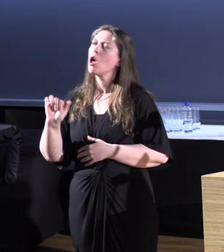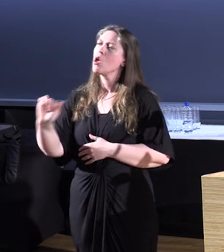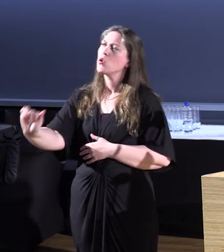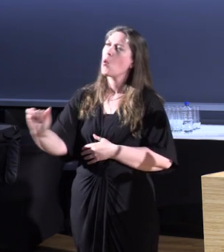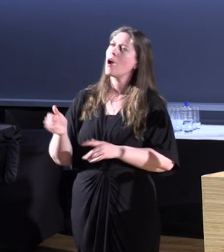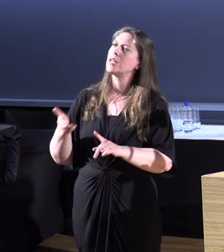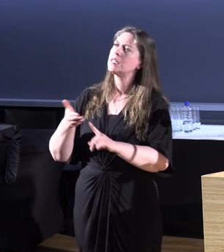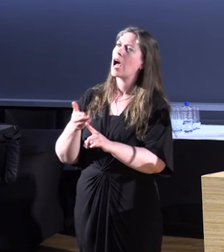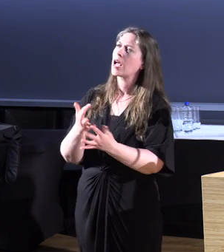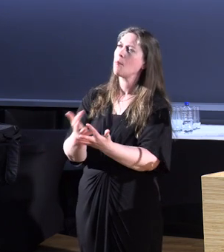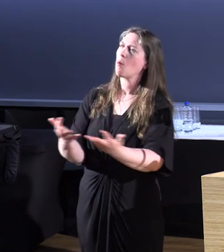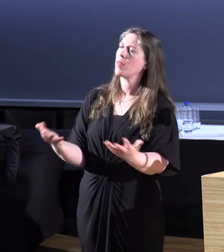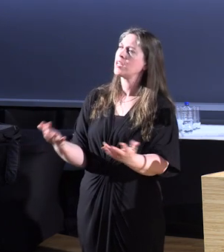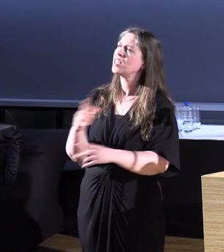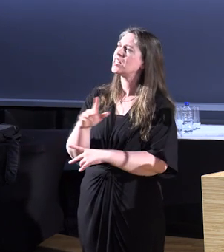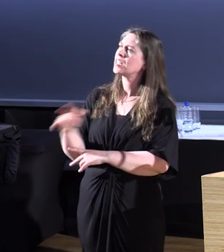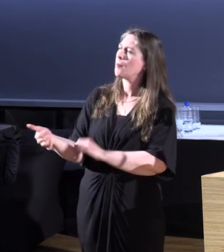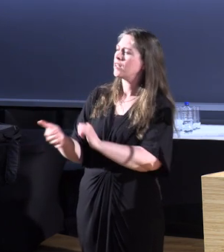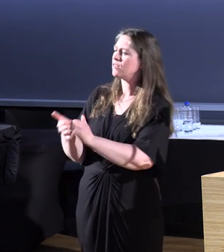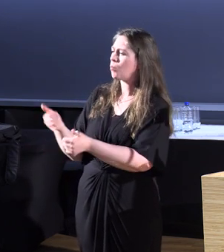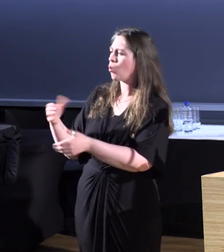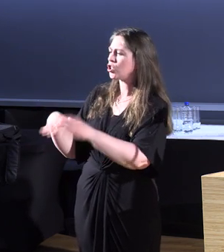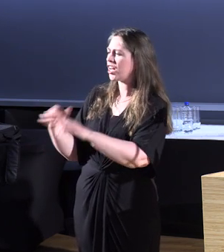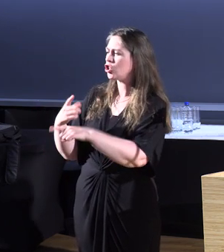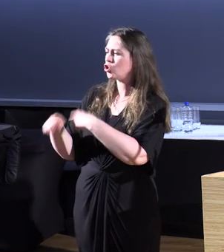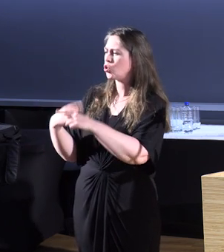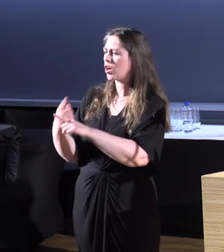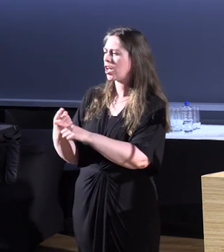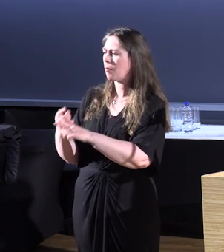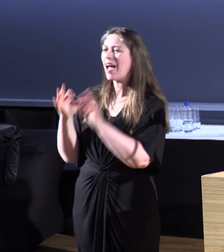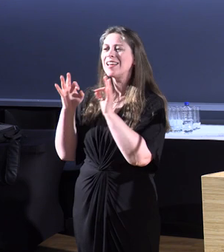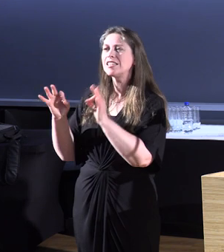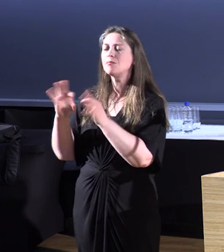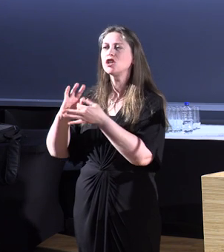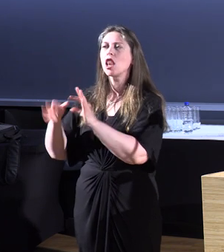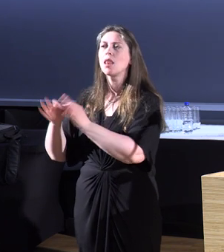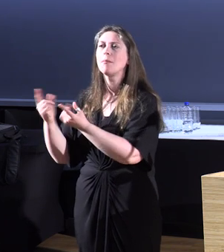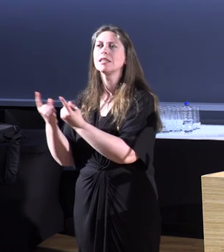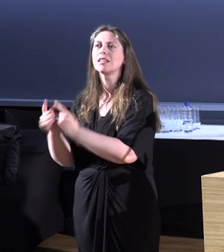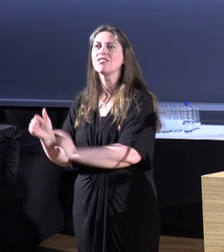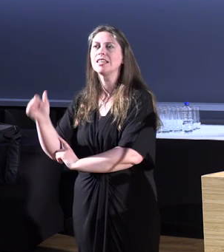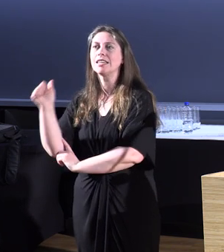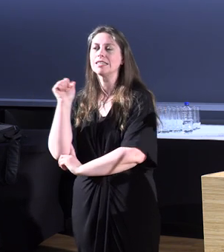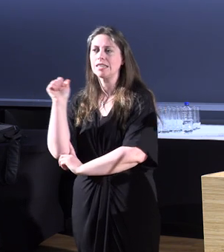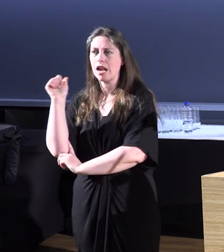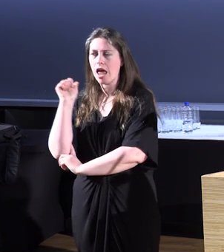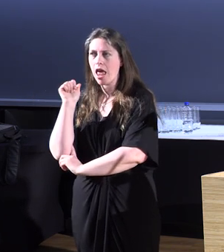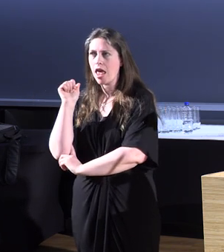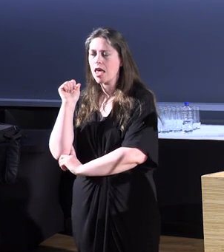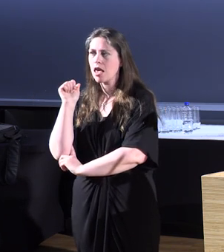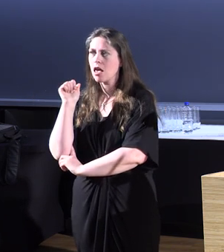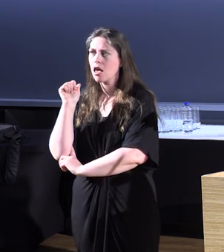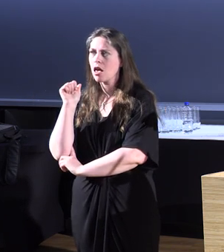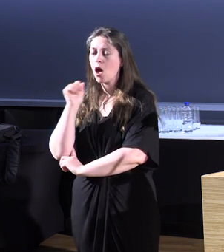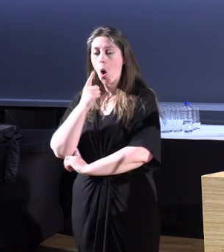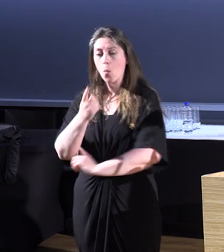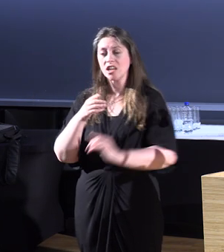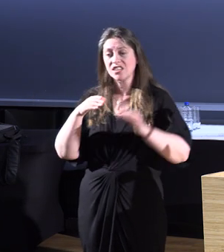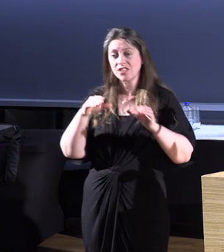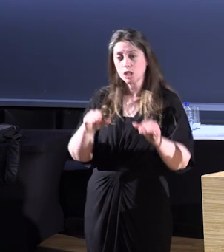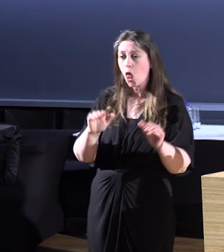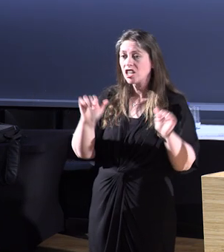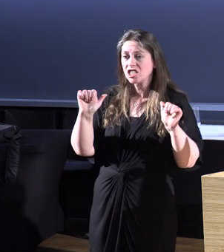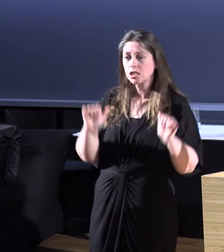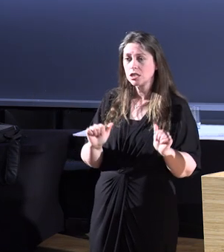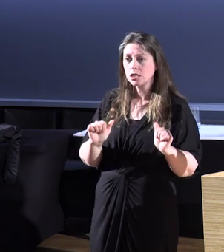work on there were a couple of sports scientists talking about Special Olympics stuff yesterday and one's a physiologist I know